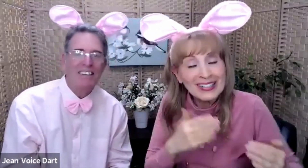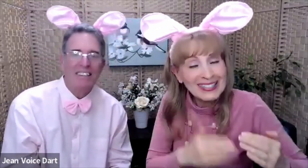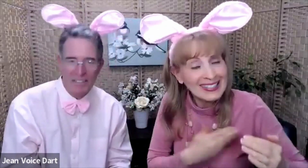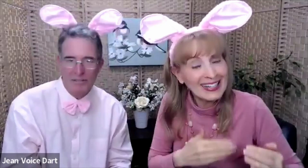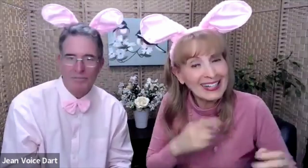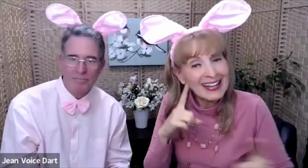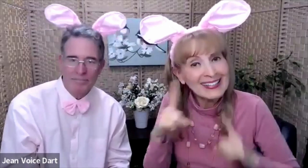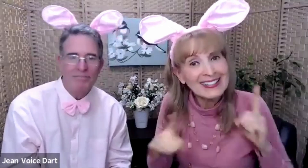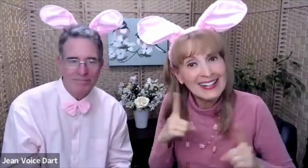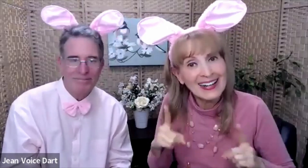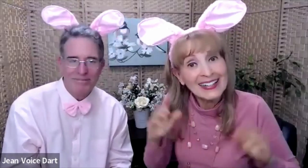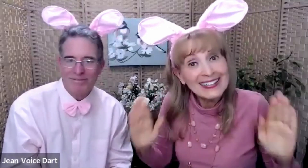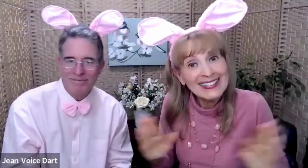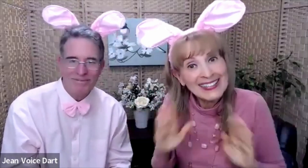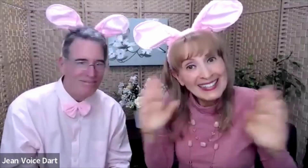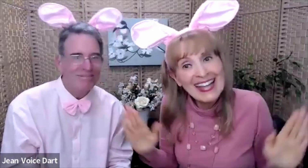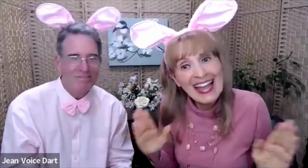Sing and Sign Sunday.